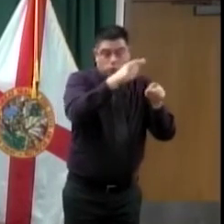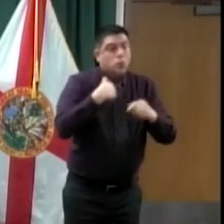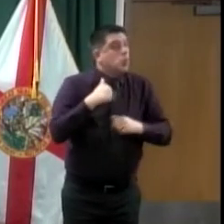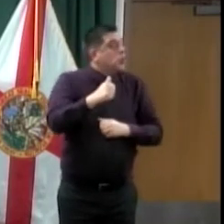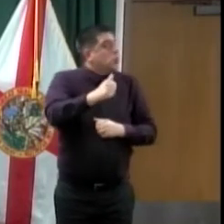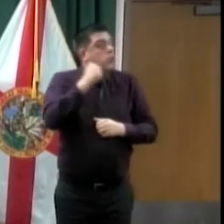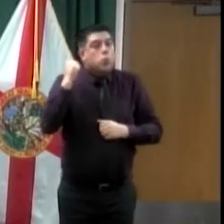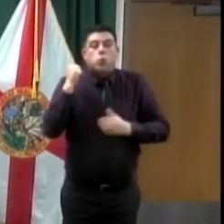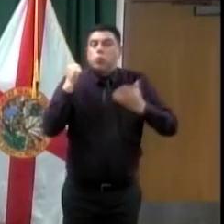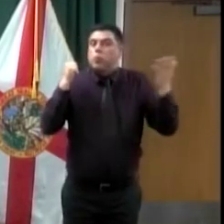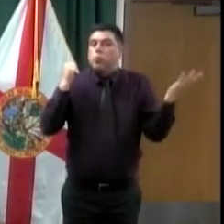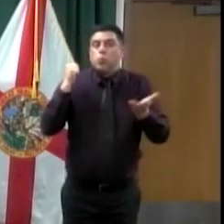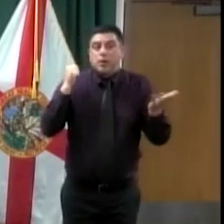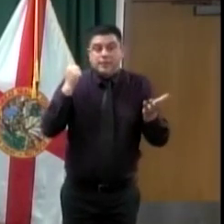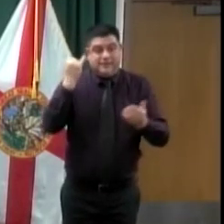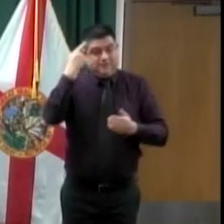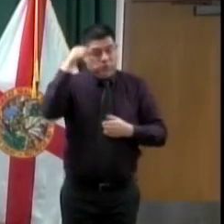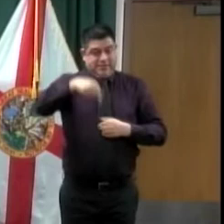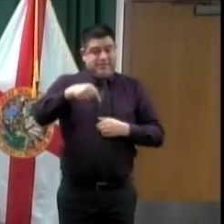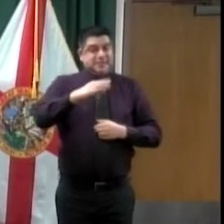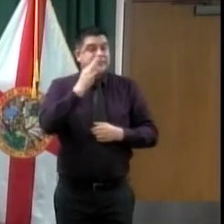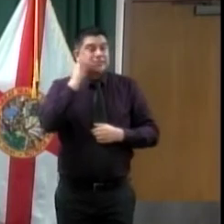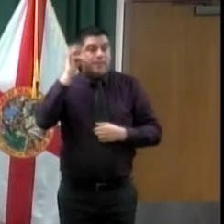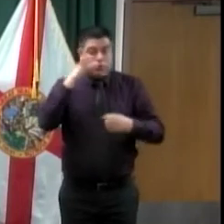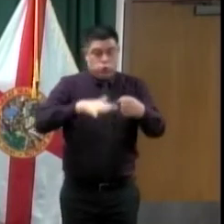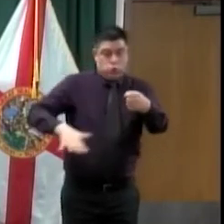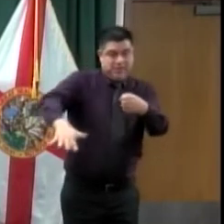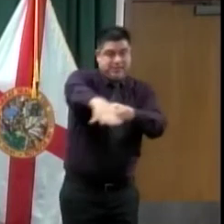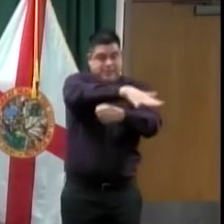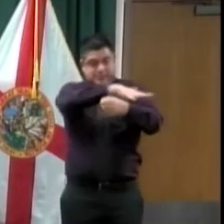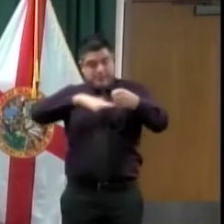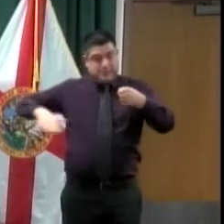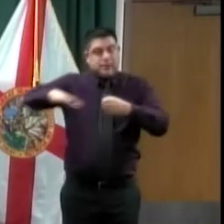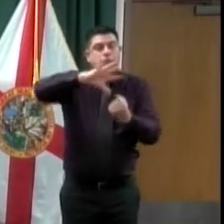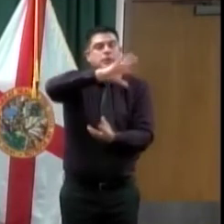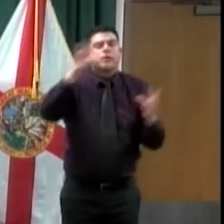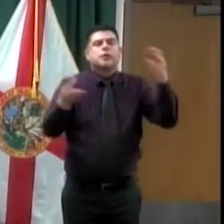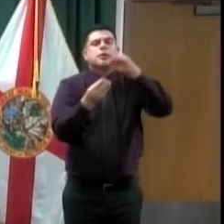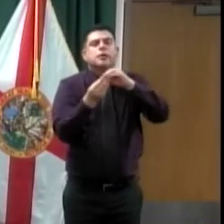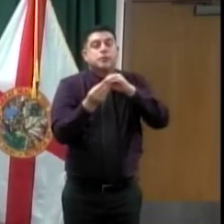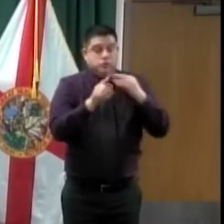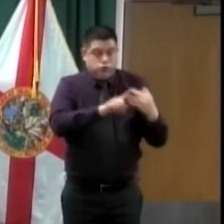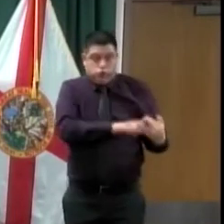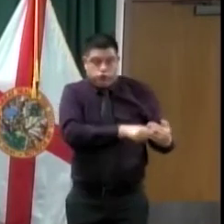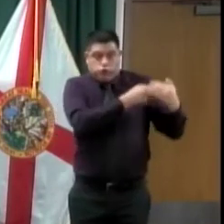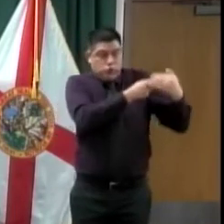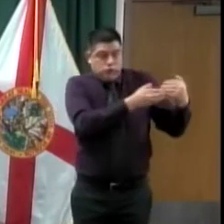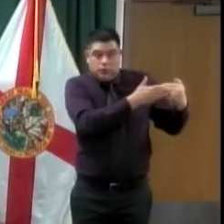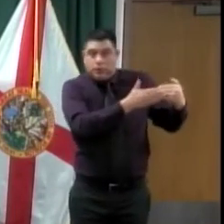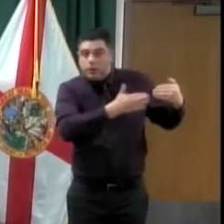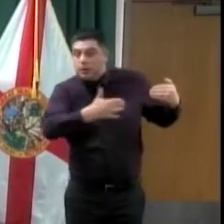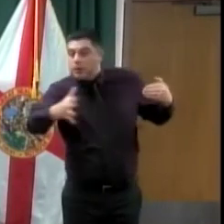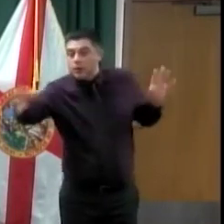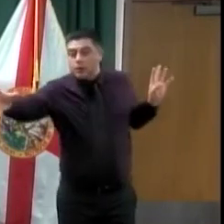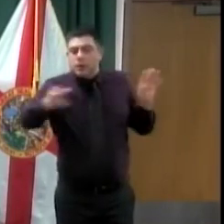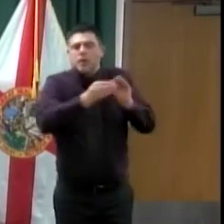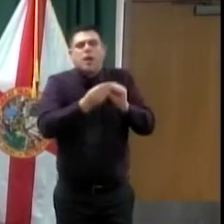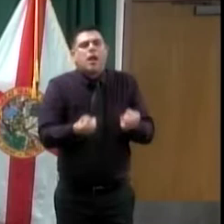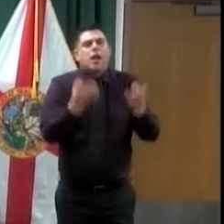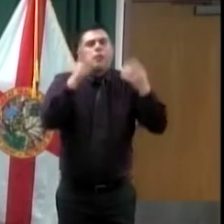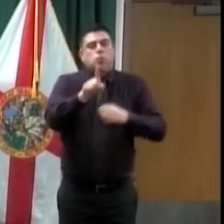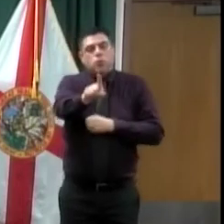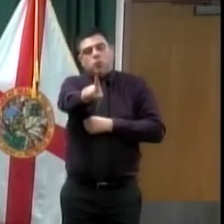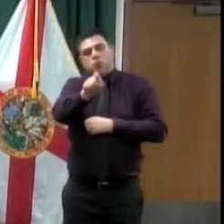124 confirmed cases here in Seminole County from the beginning. So nine of those have